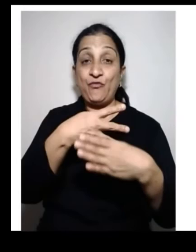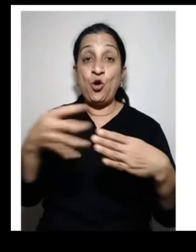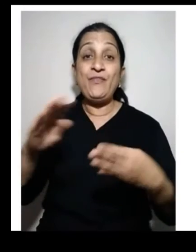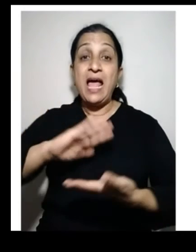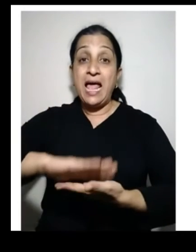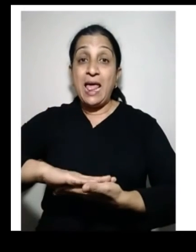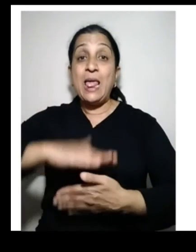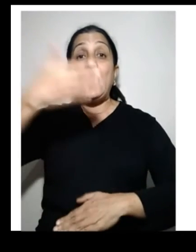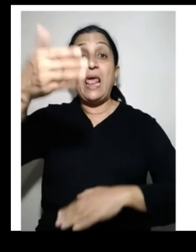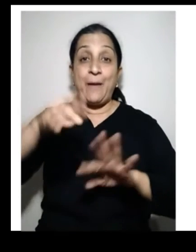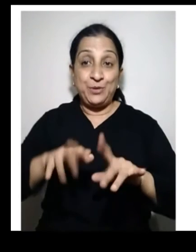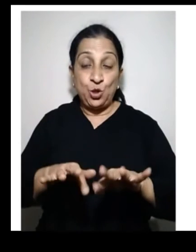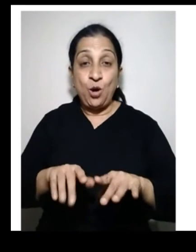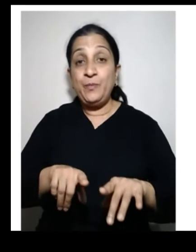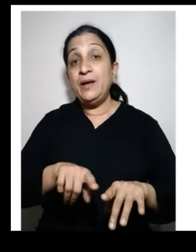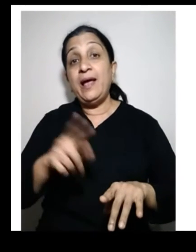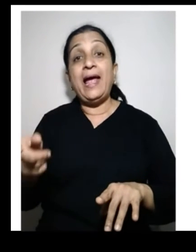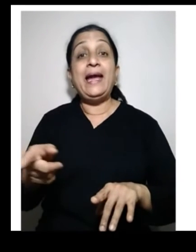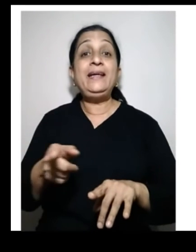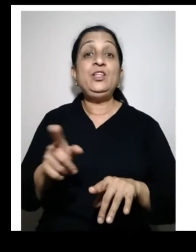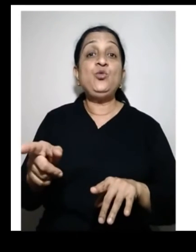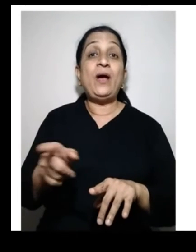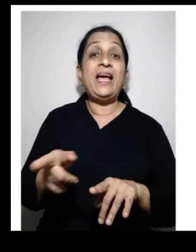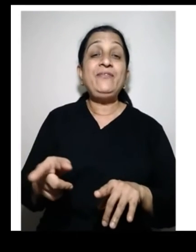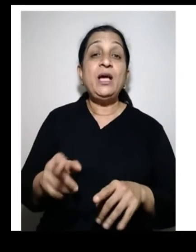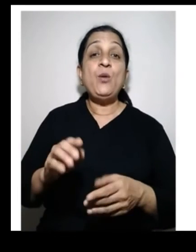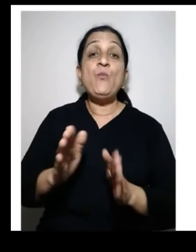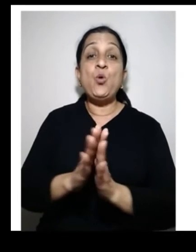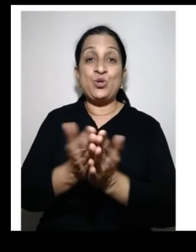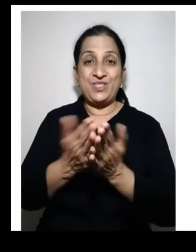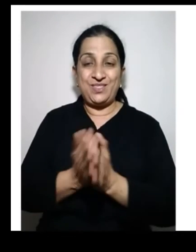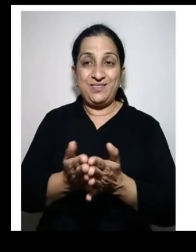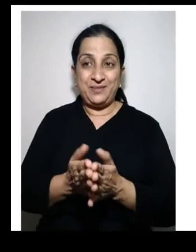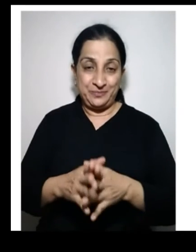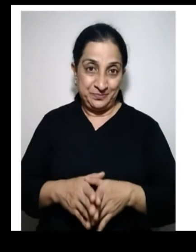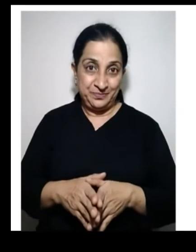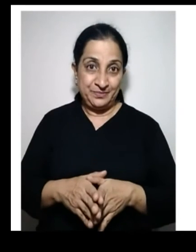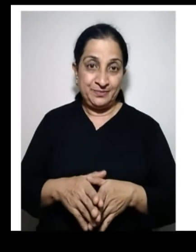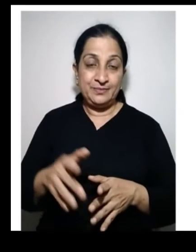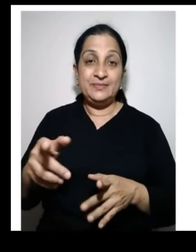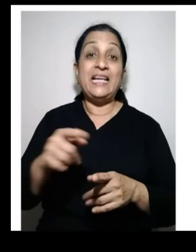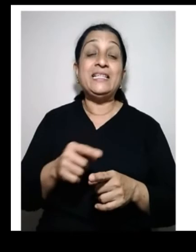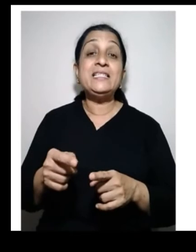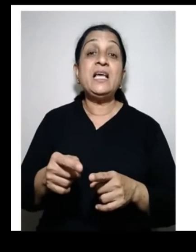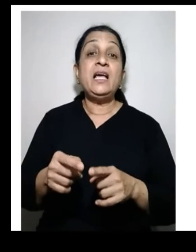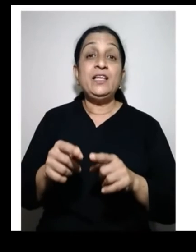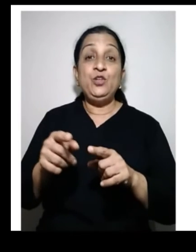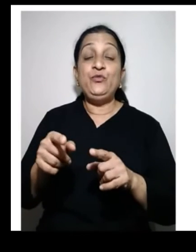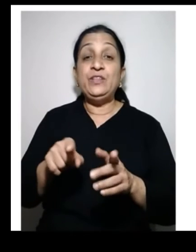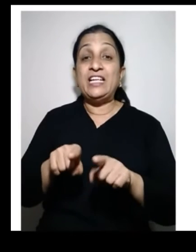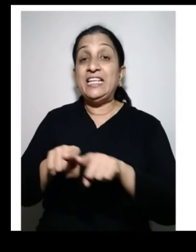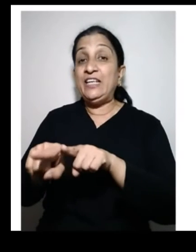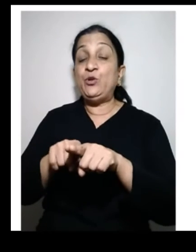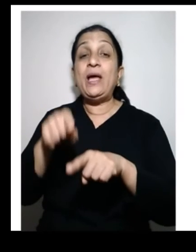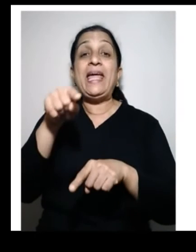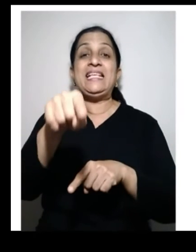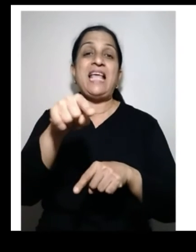For example, you have Books and Laptops.